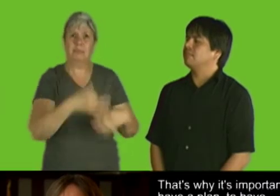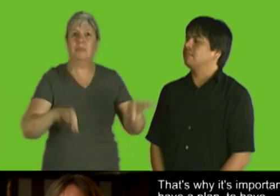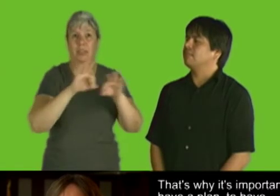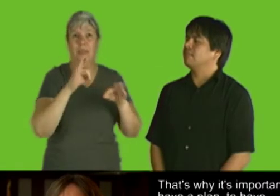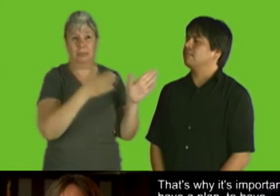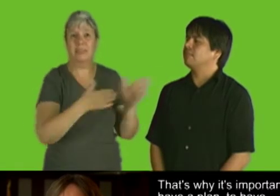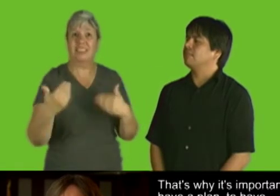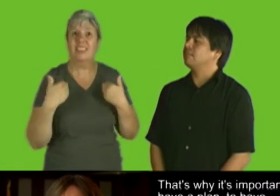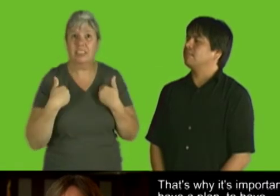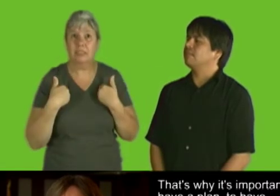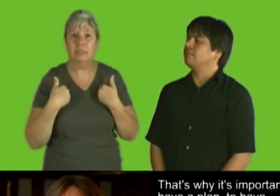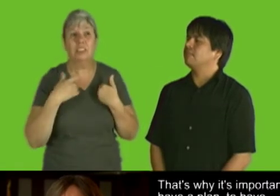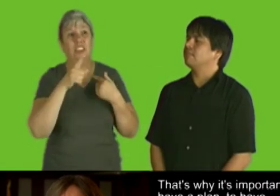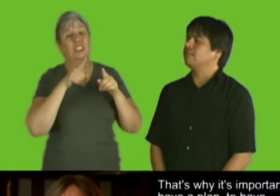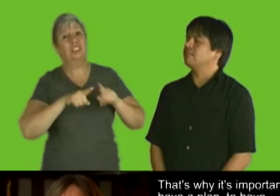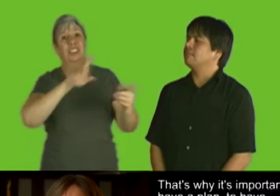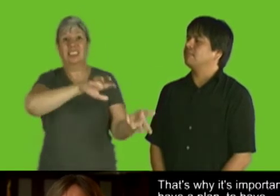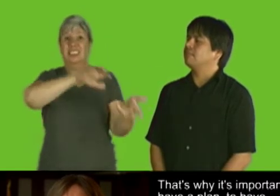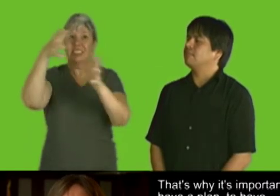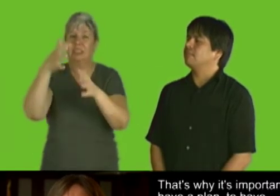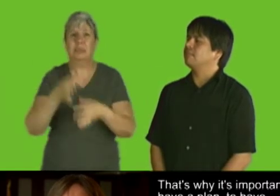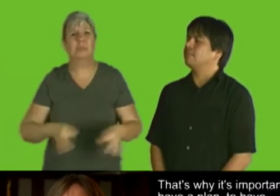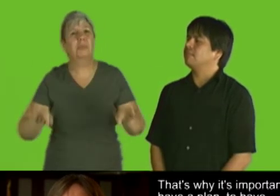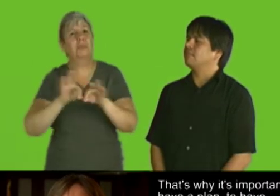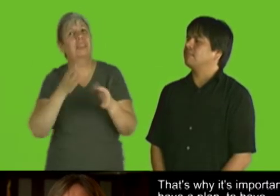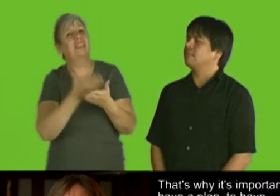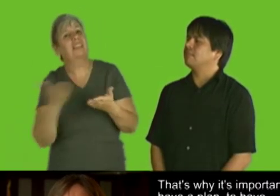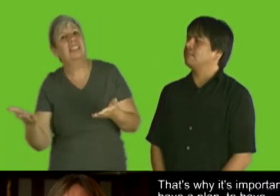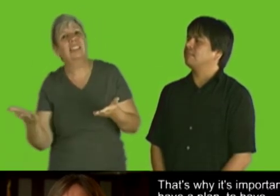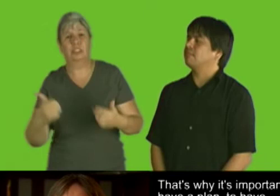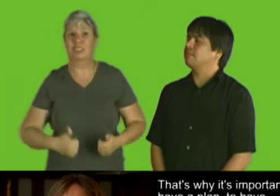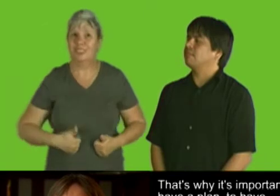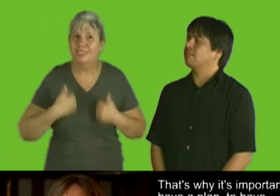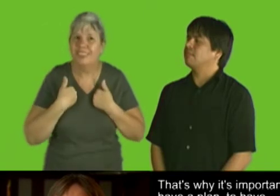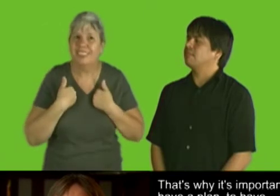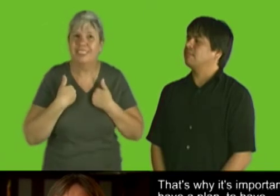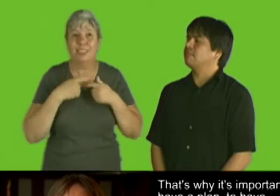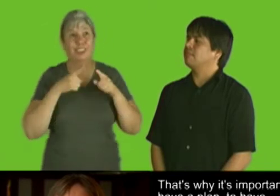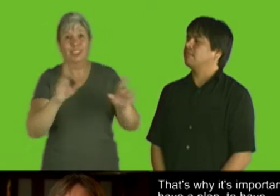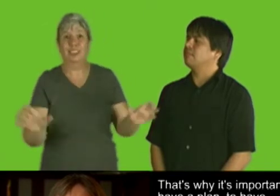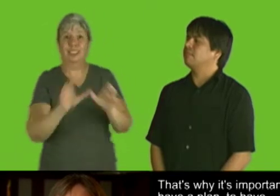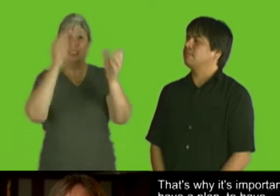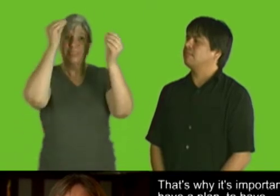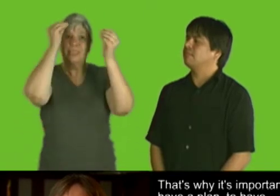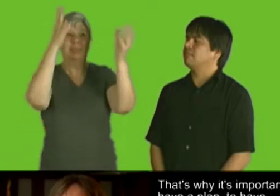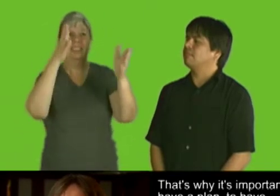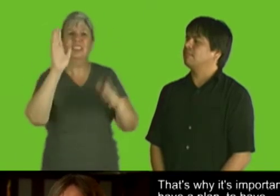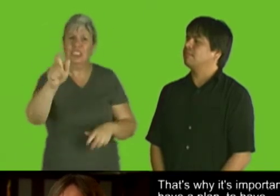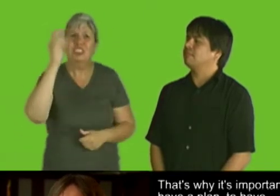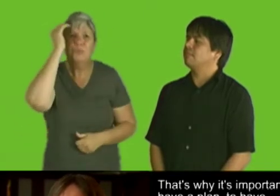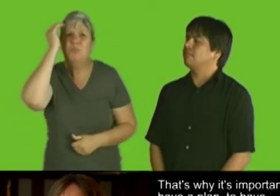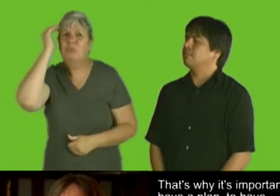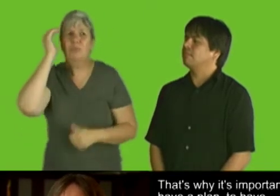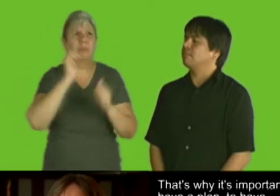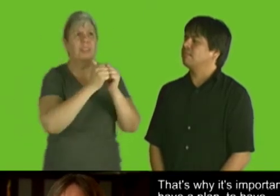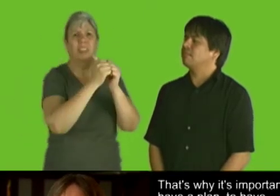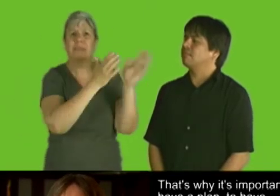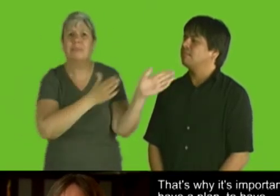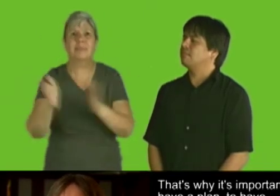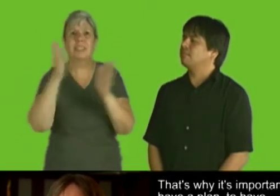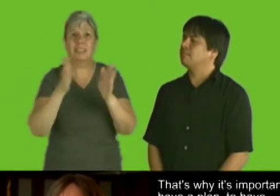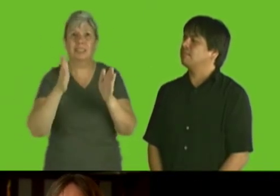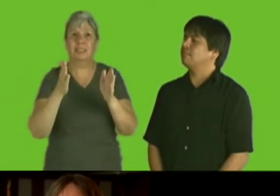That's why it's important to have a plan. To have essential items needed to live through a disaster, and to know how you'll get credible information